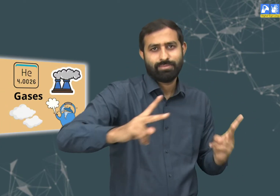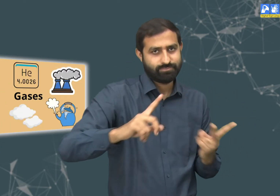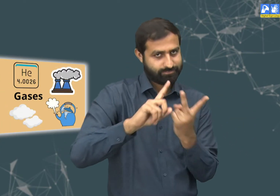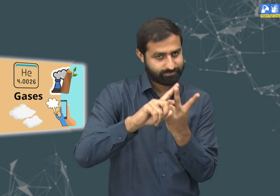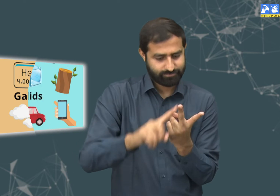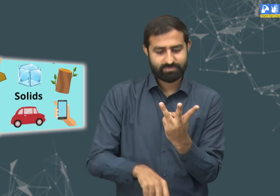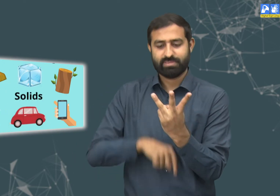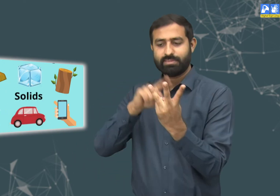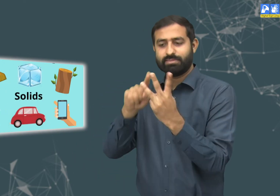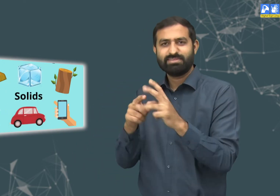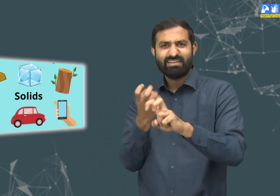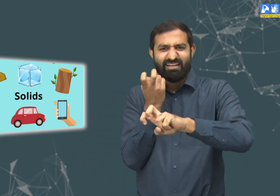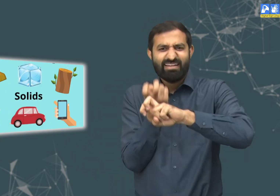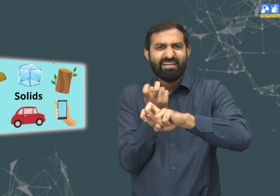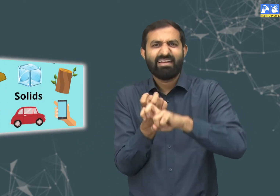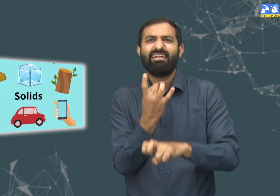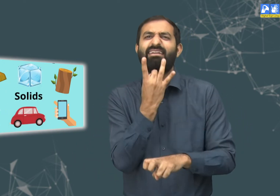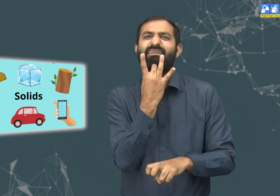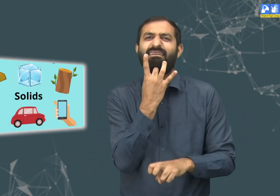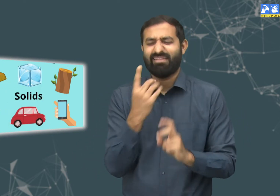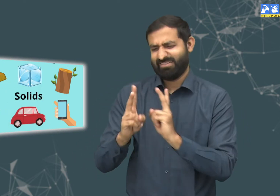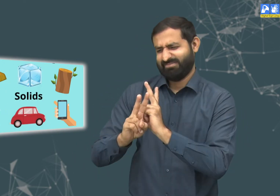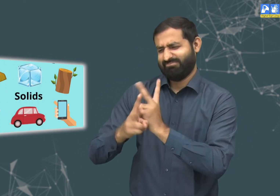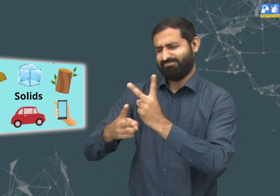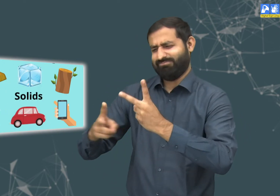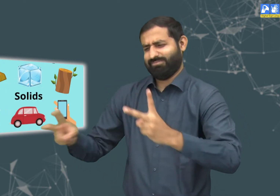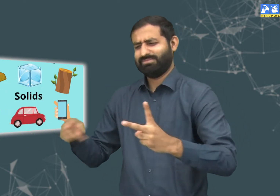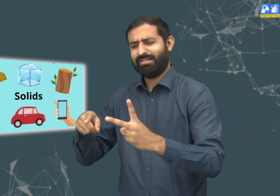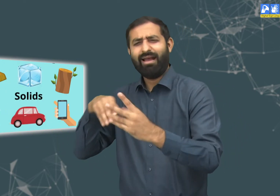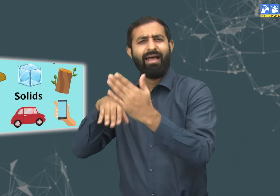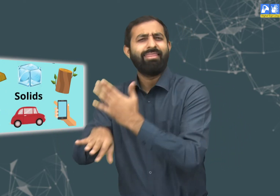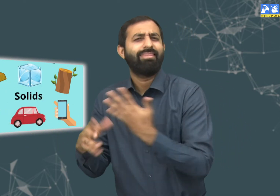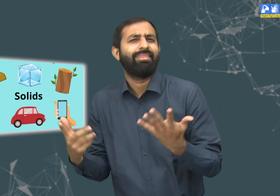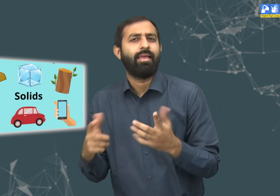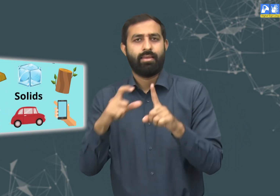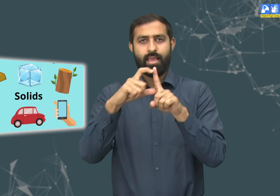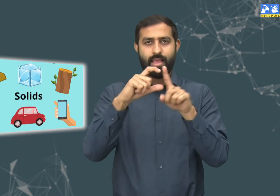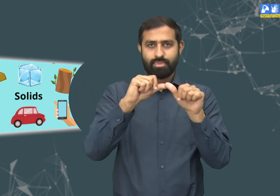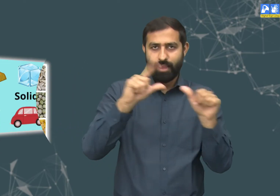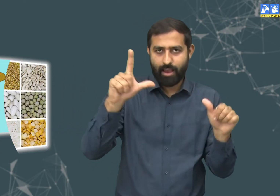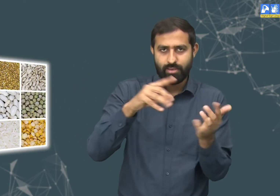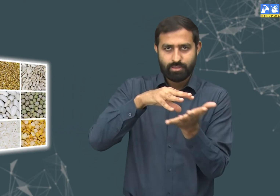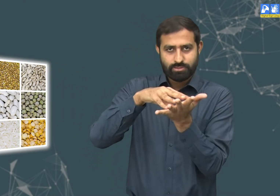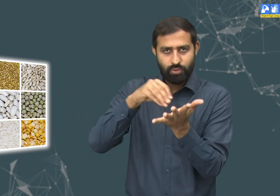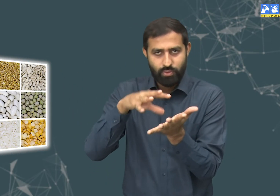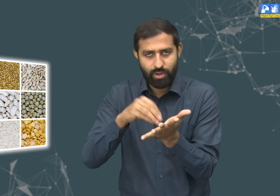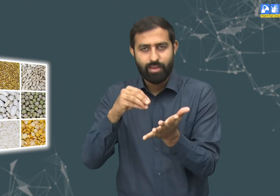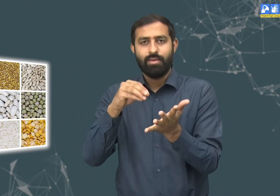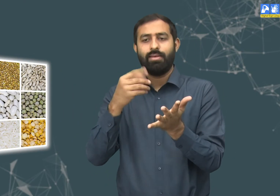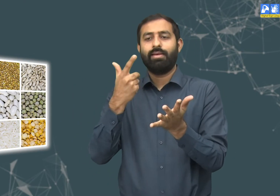Or it can be in a solid form. For example, drains, pulses,